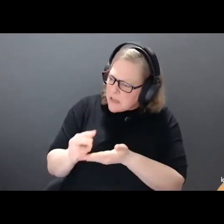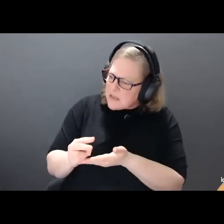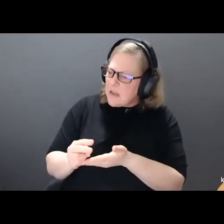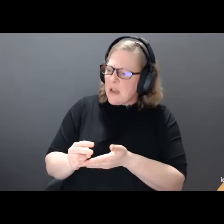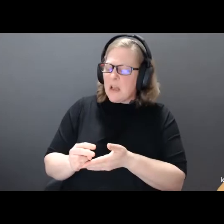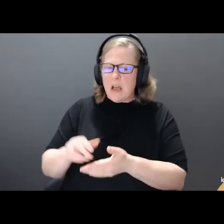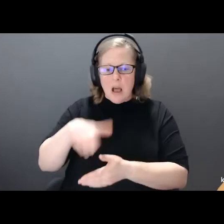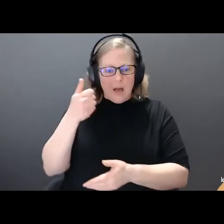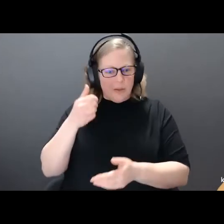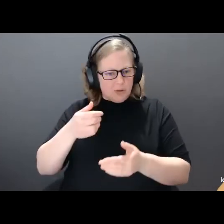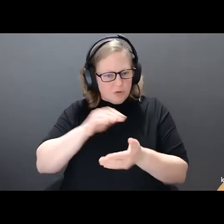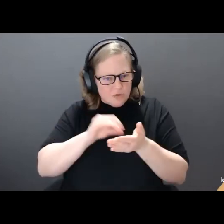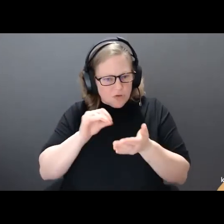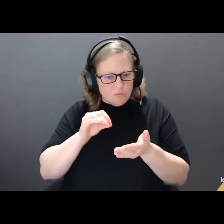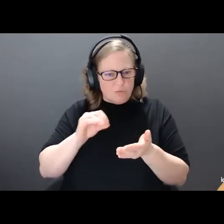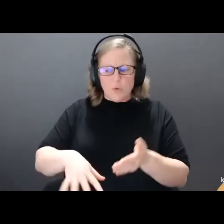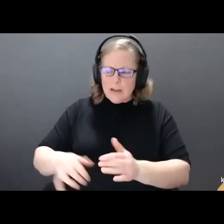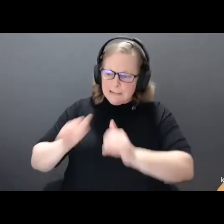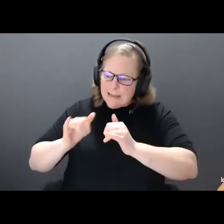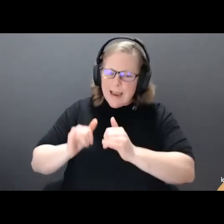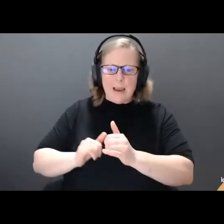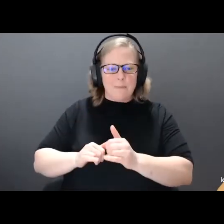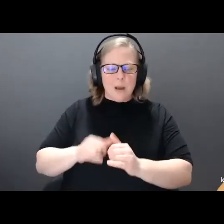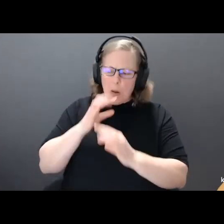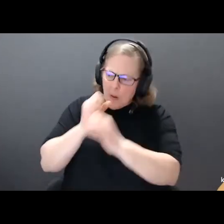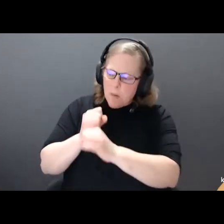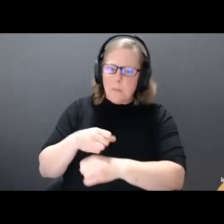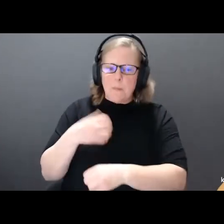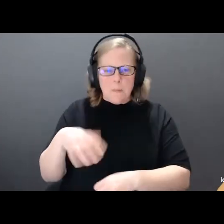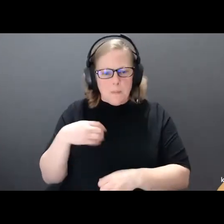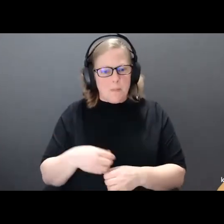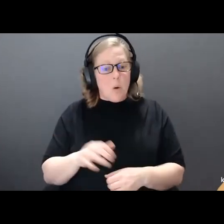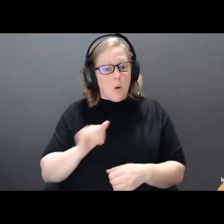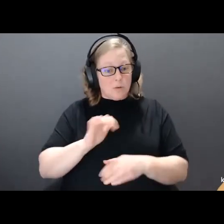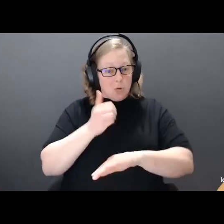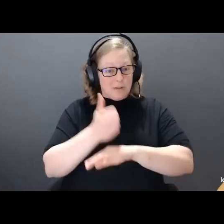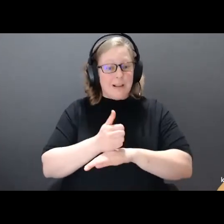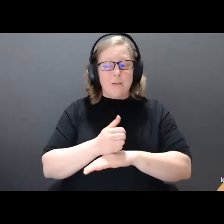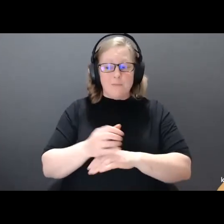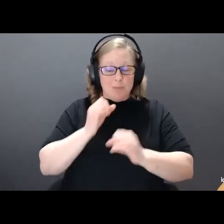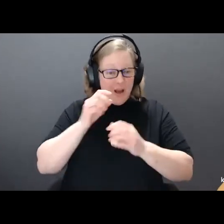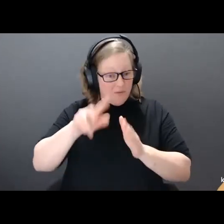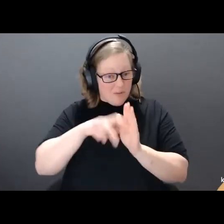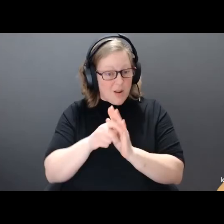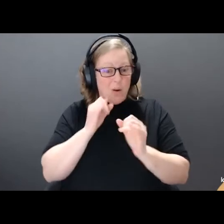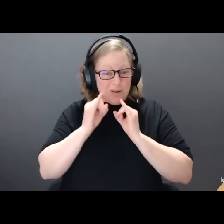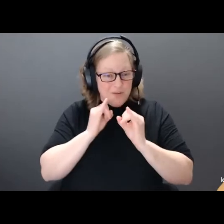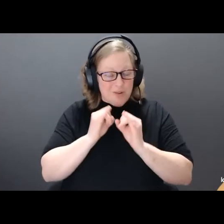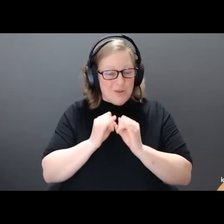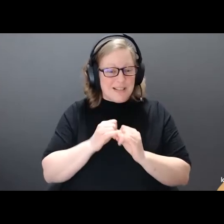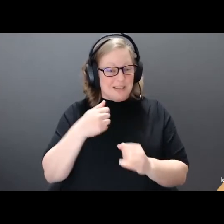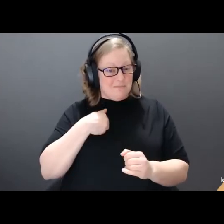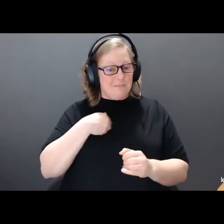articles. That was how the idea of doing video interviews was formed. When I was nine years old, we even filmed a video of me talking about my